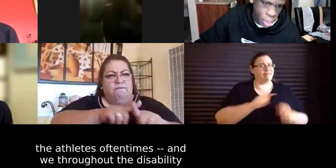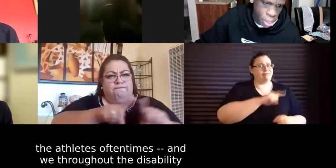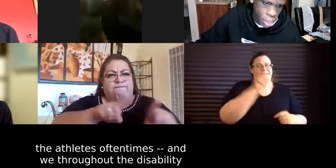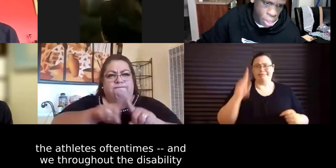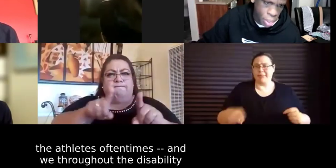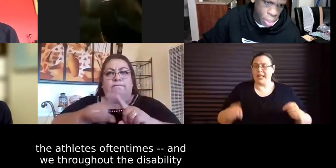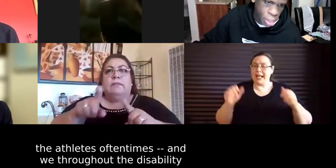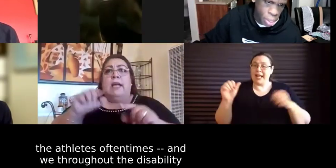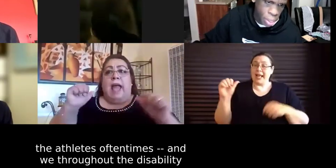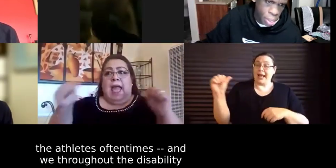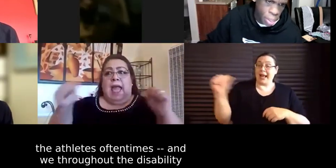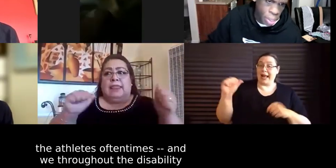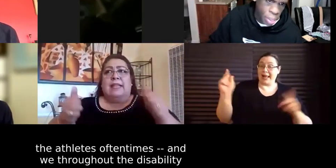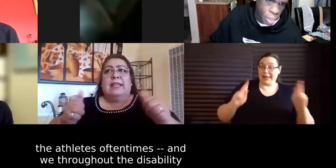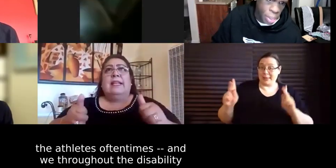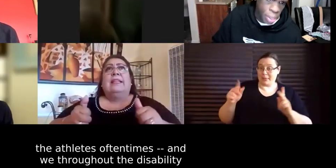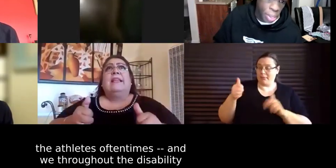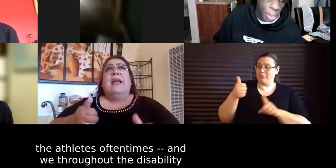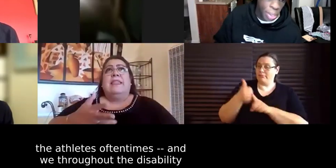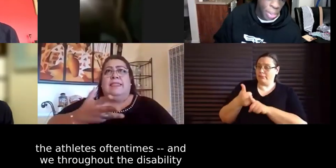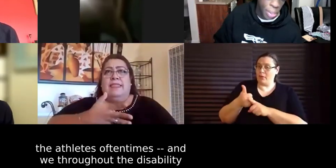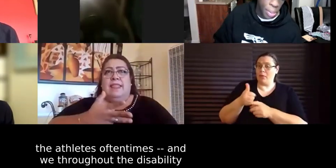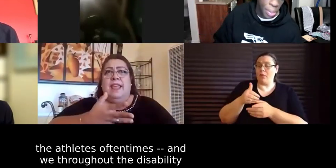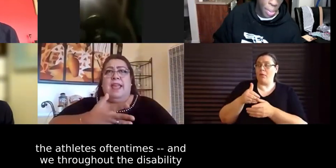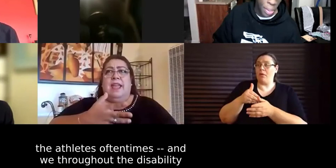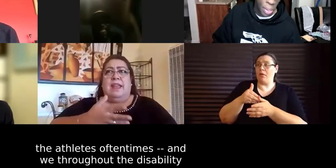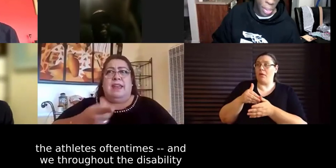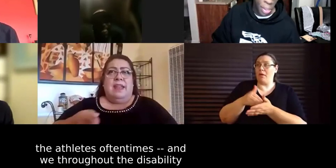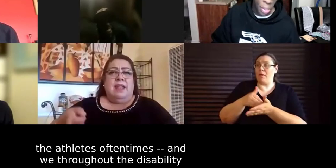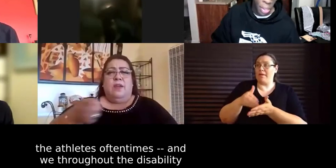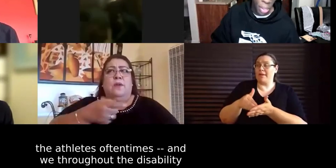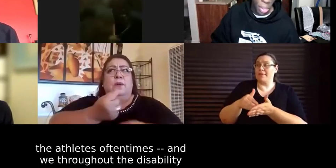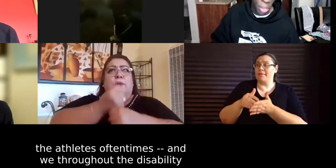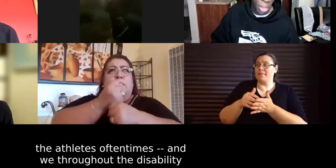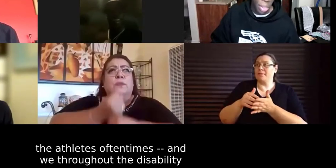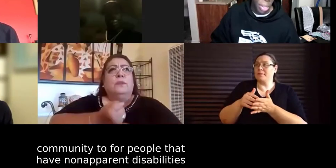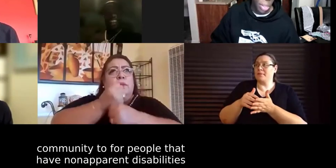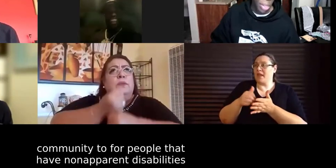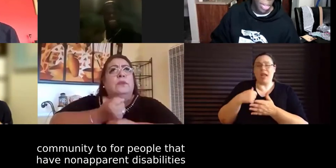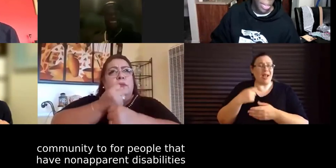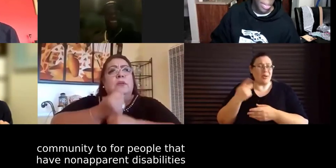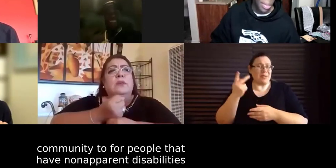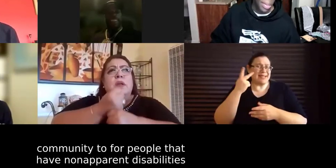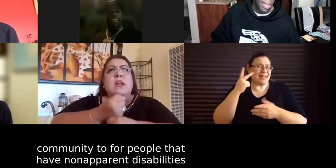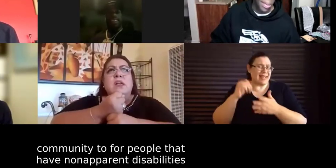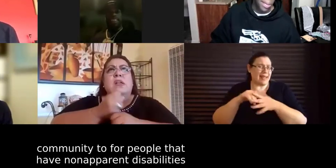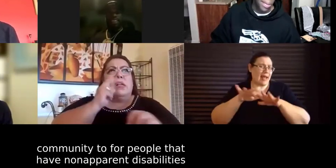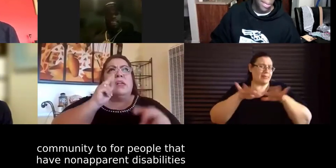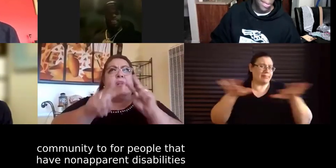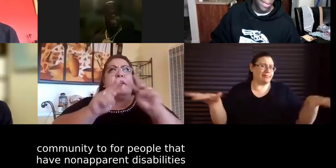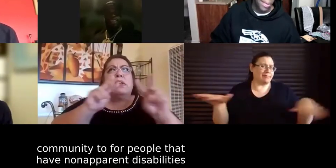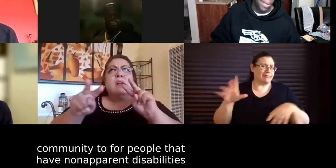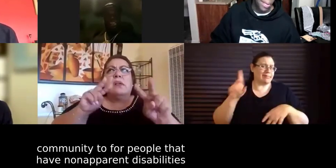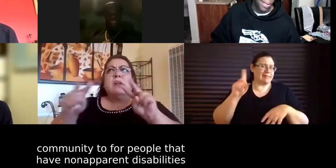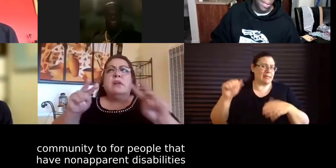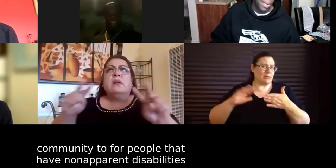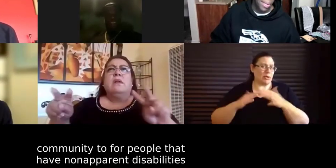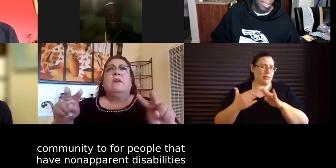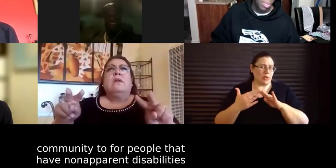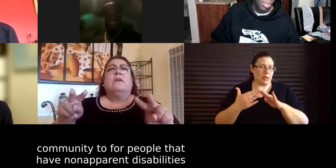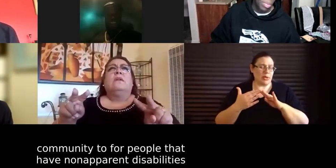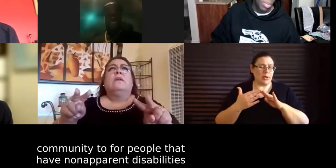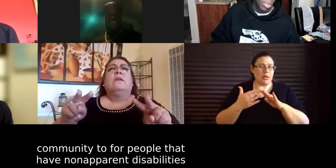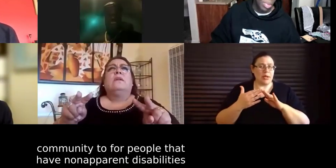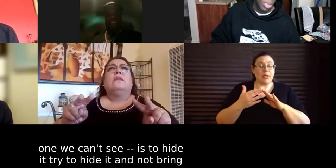oftentimes and we see this throughout the disability community too for people who have non-apparent